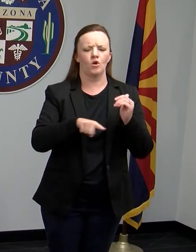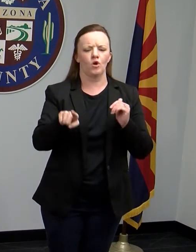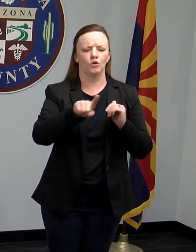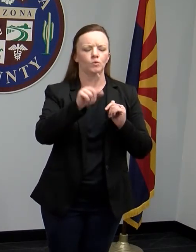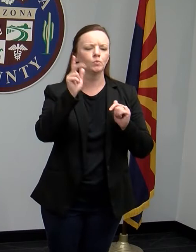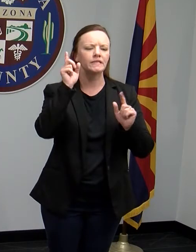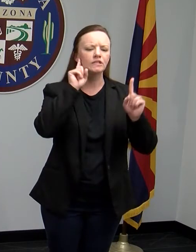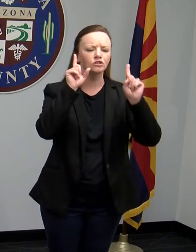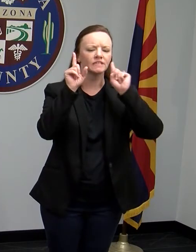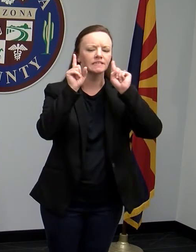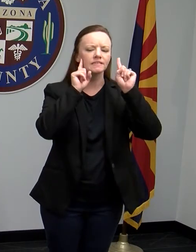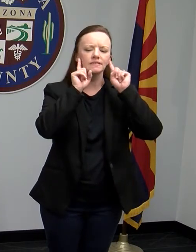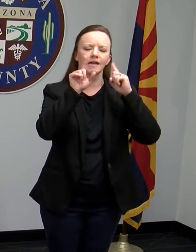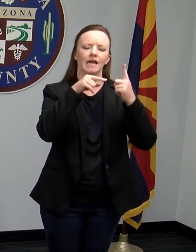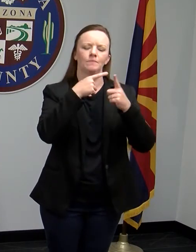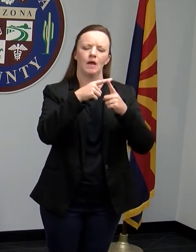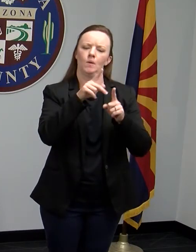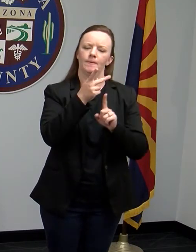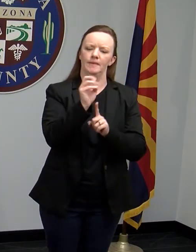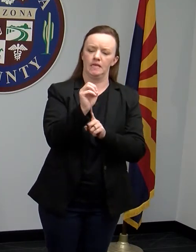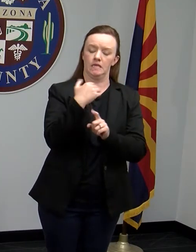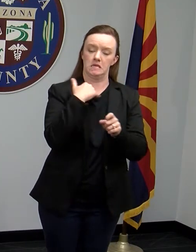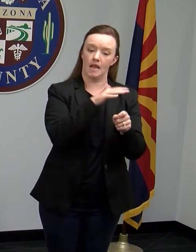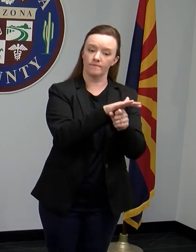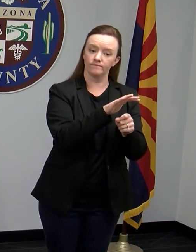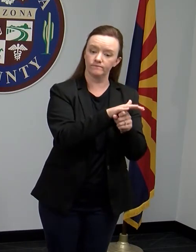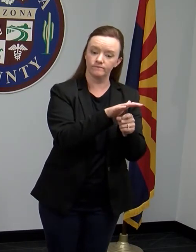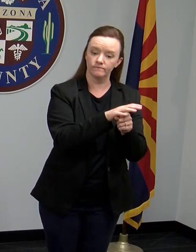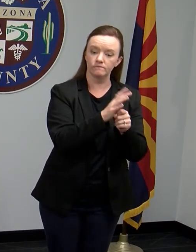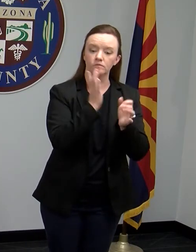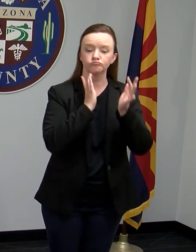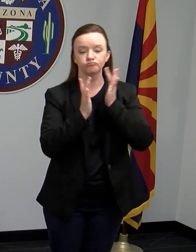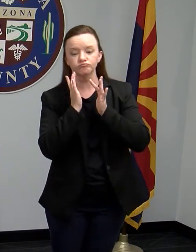status of PPE? Is there enough or is there still a shortage?